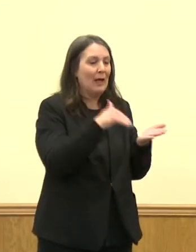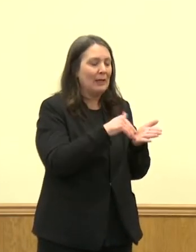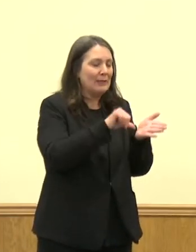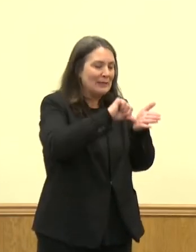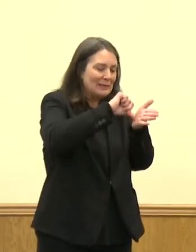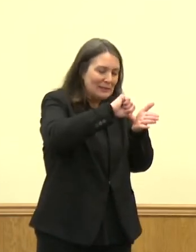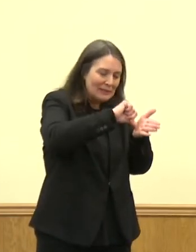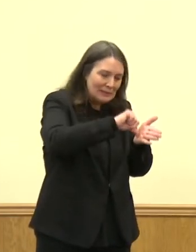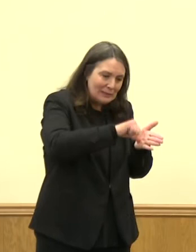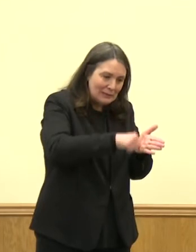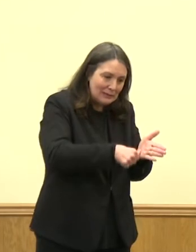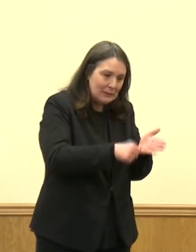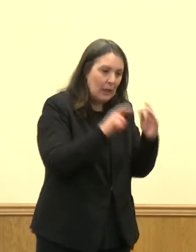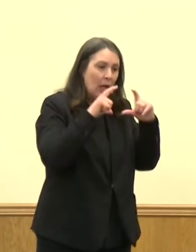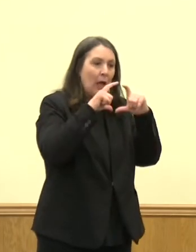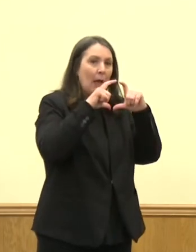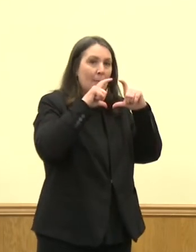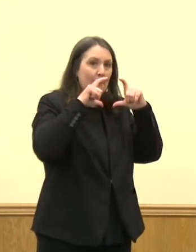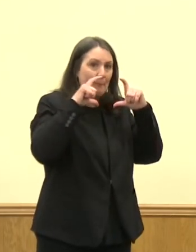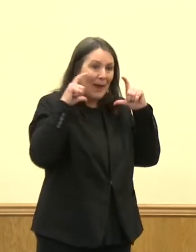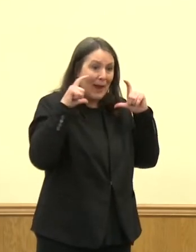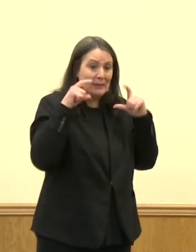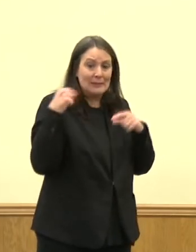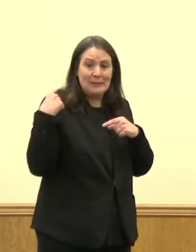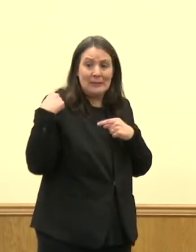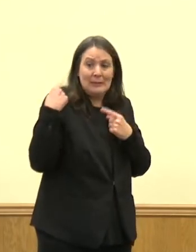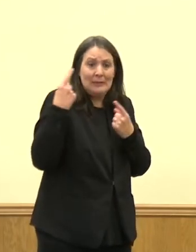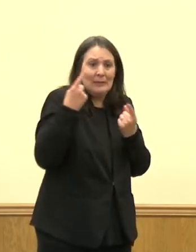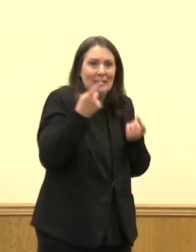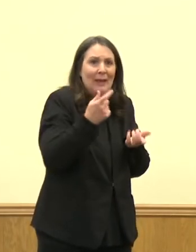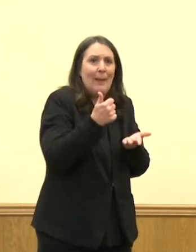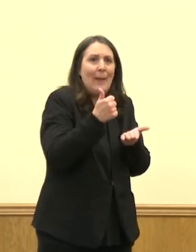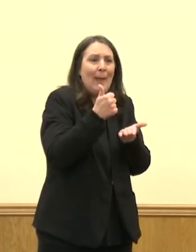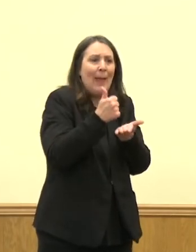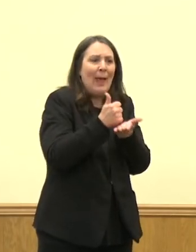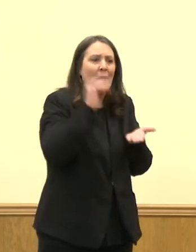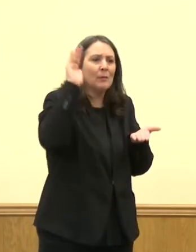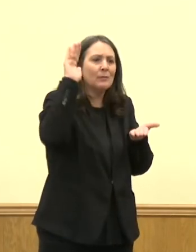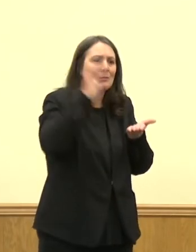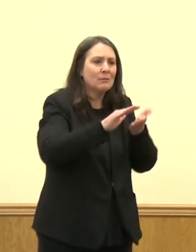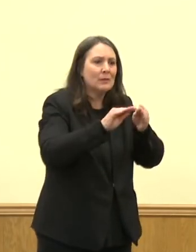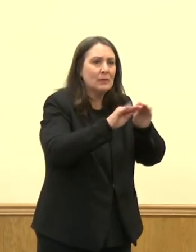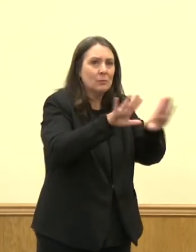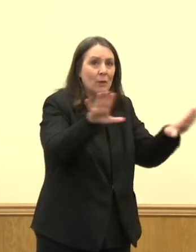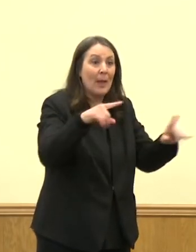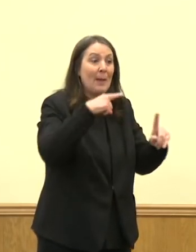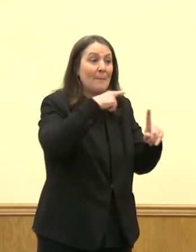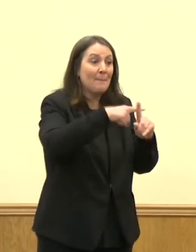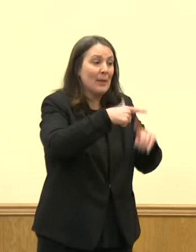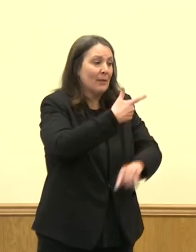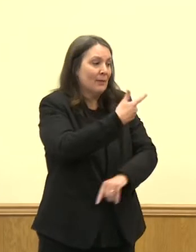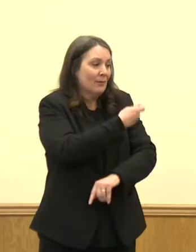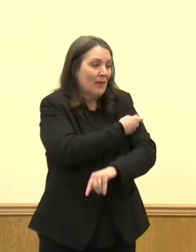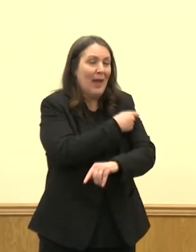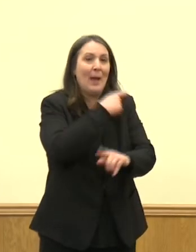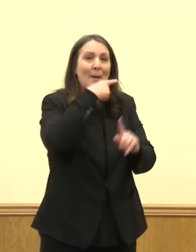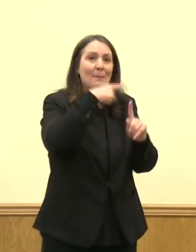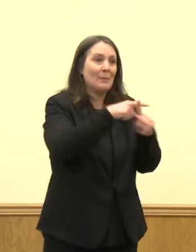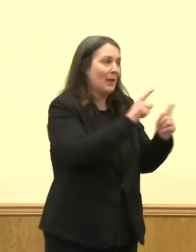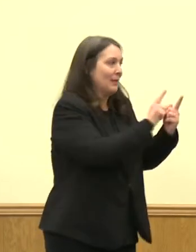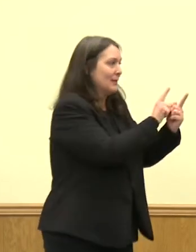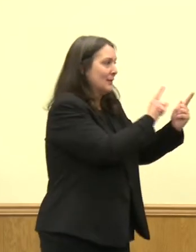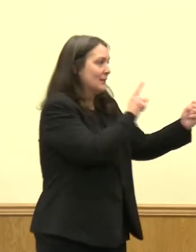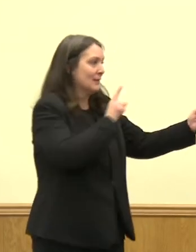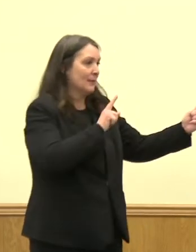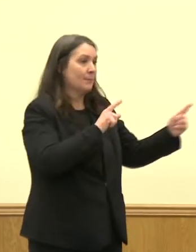once time and time again for the past few years that it is an effective way to stop the spread along with vaccinations and social distancing. And we have created policies